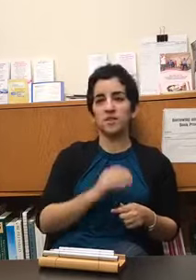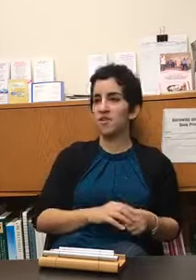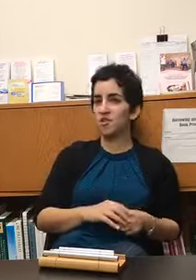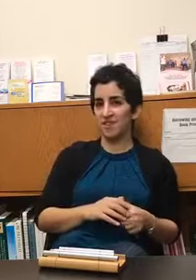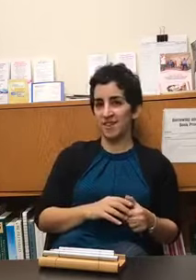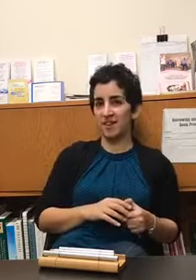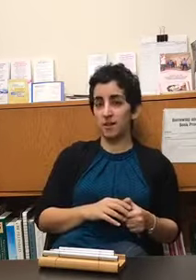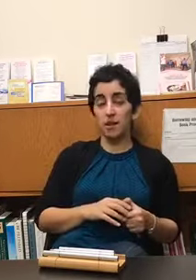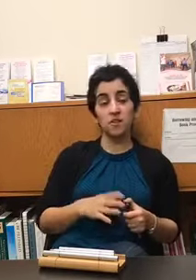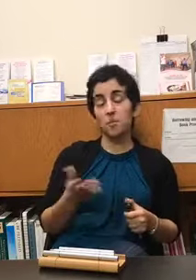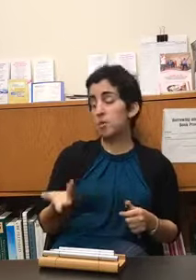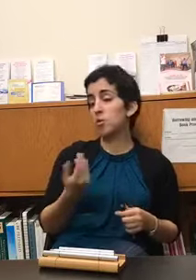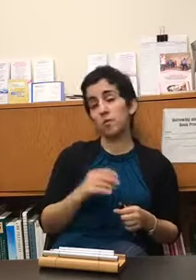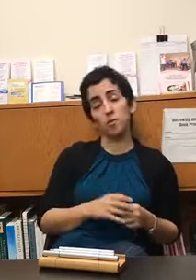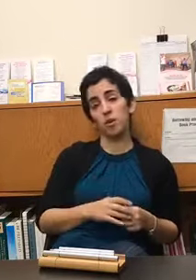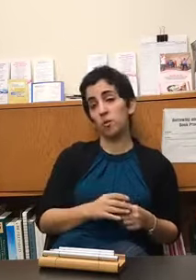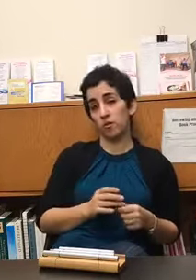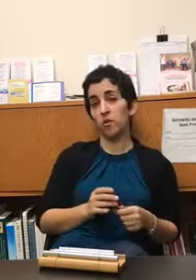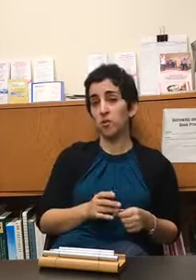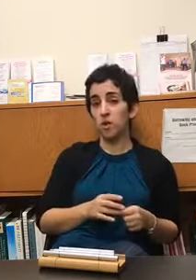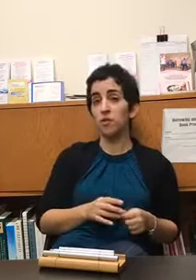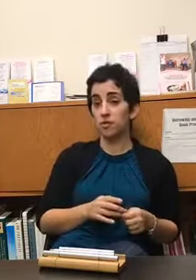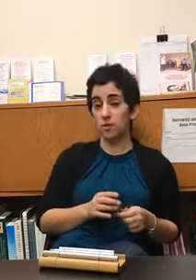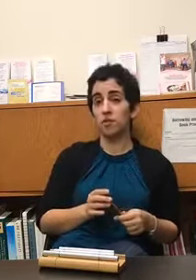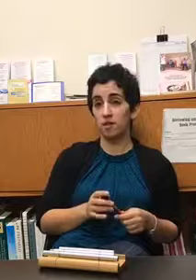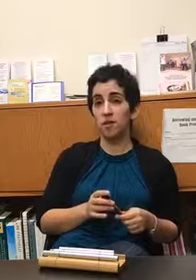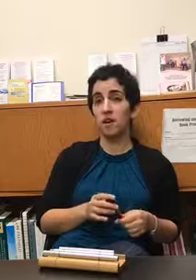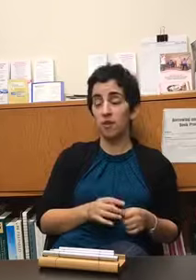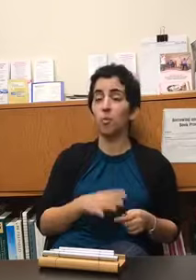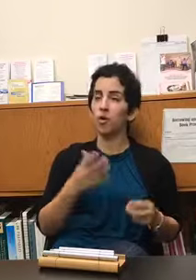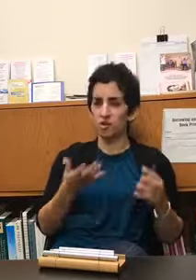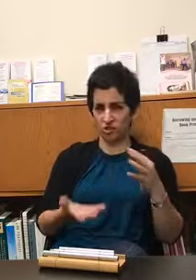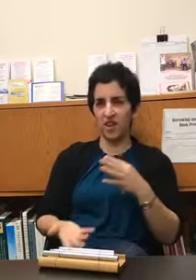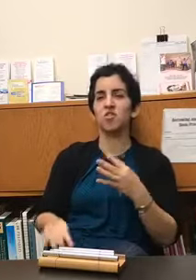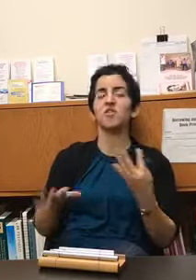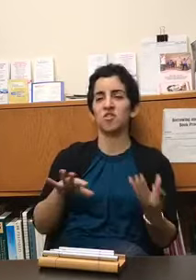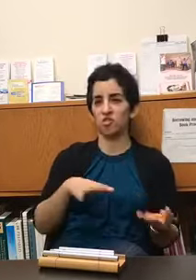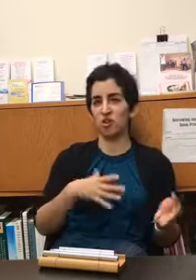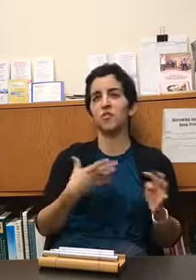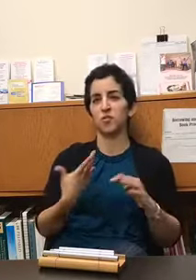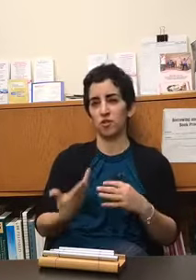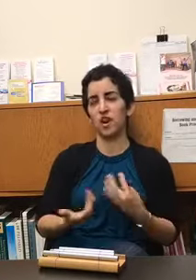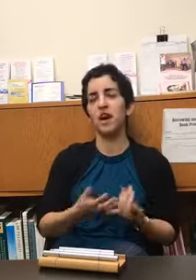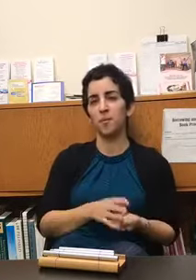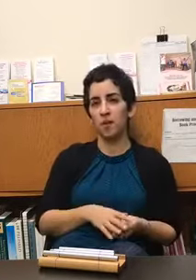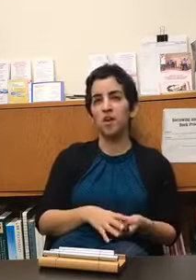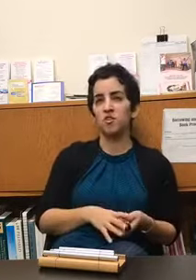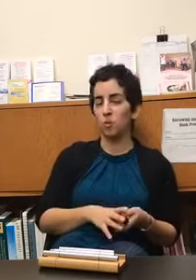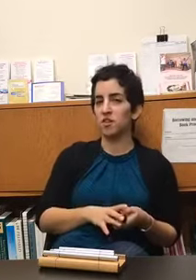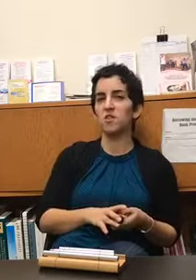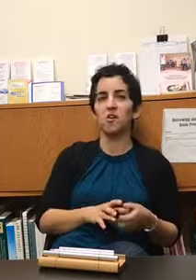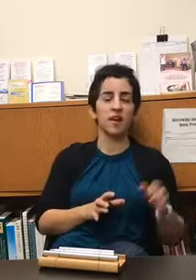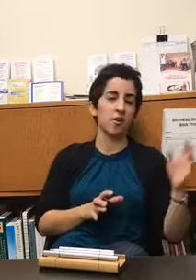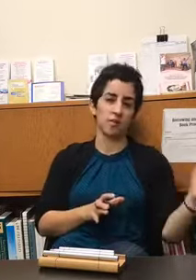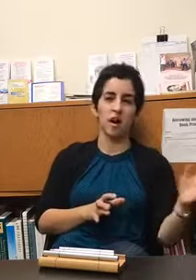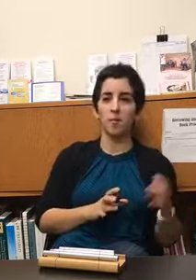sessions and that's it i've some people i've been working with for a few years and the work changes and shifts over time so what started out as calming